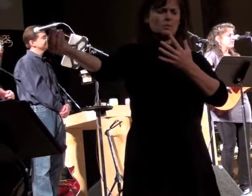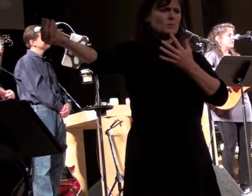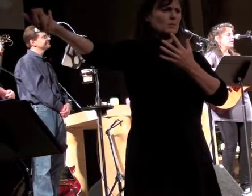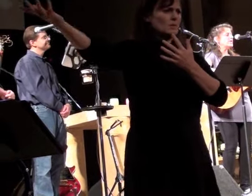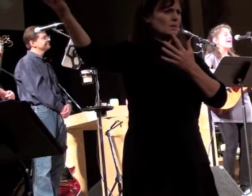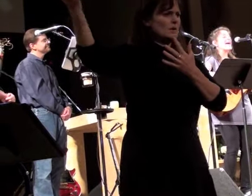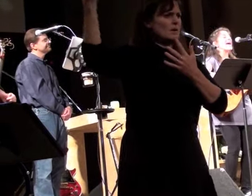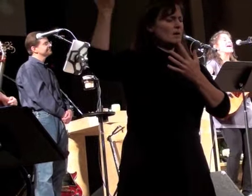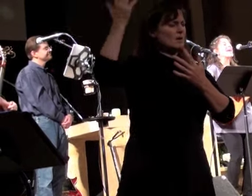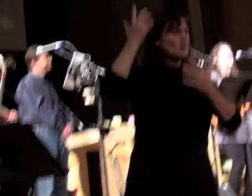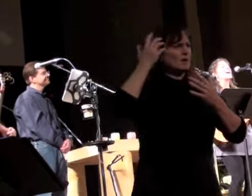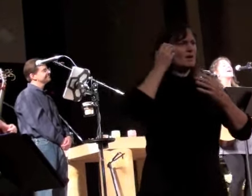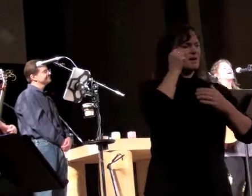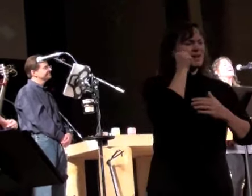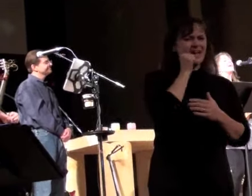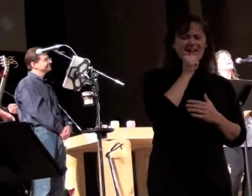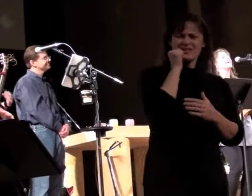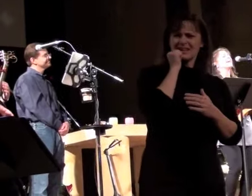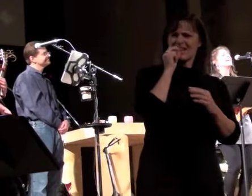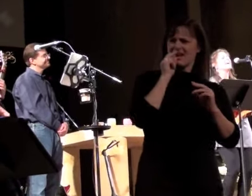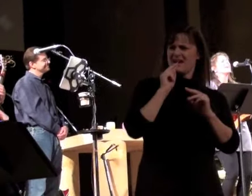living every day.